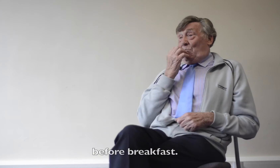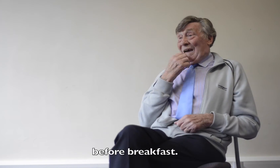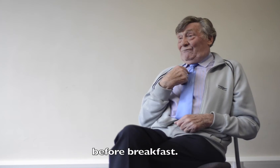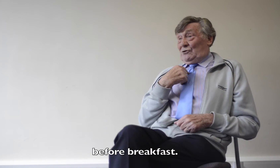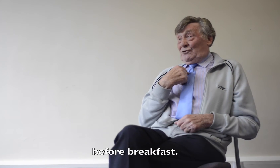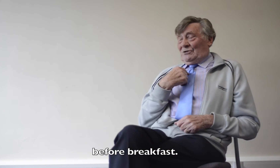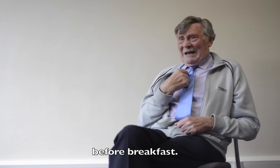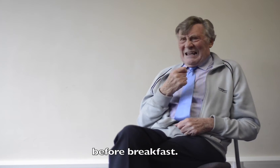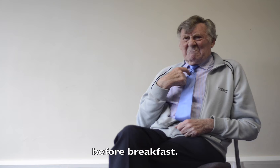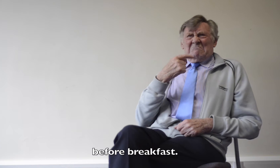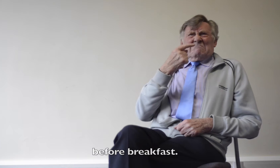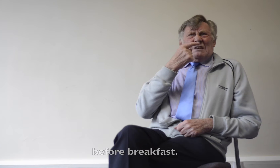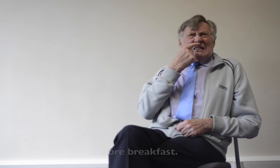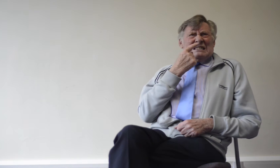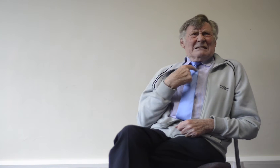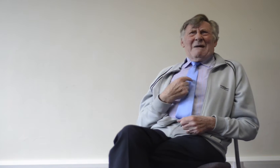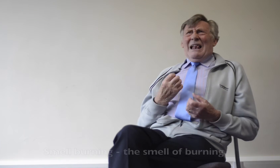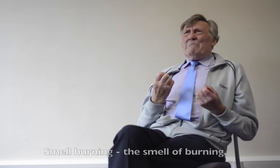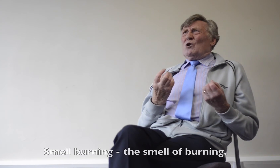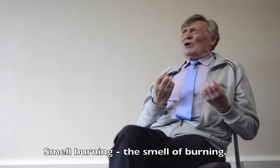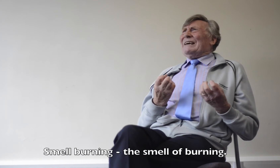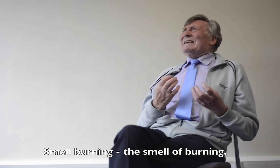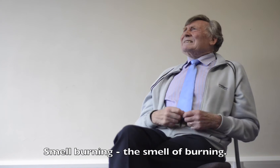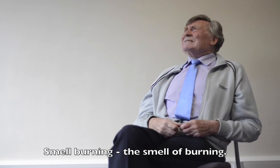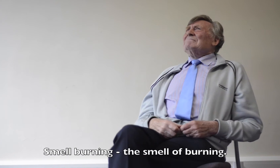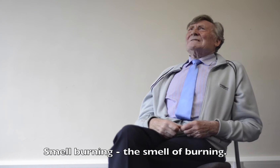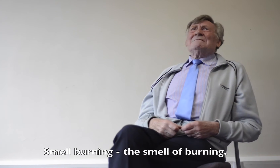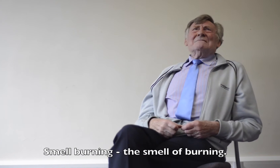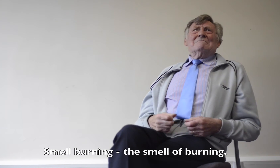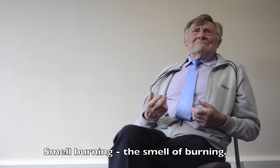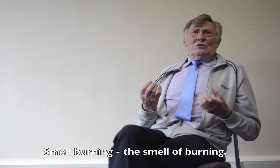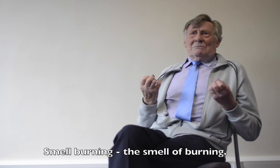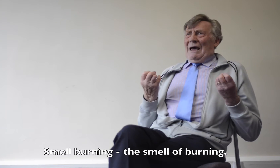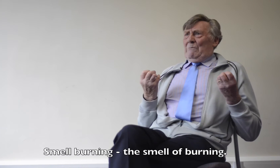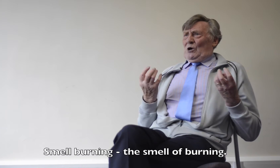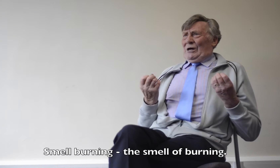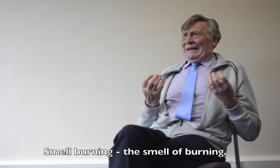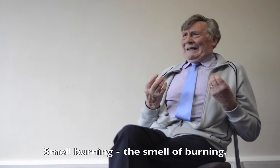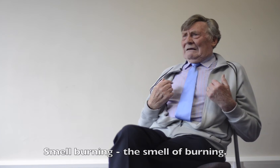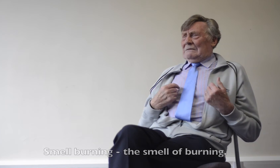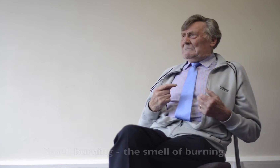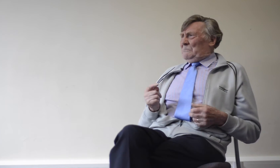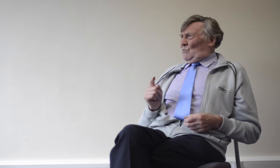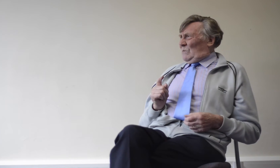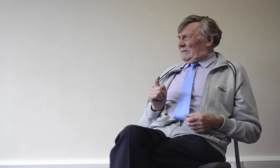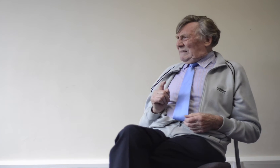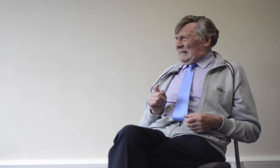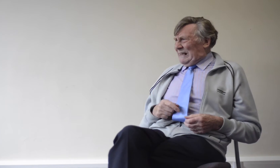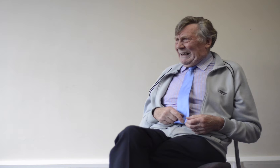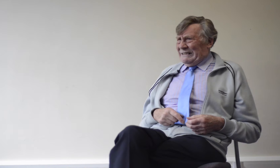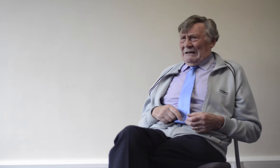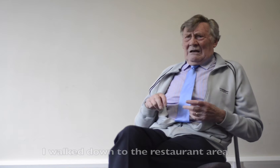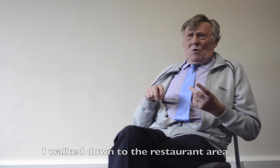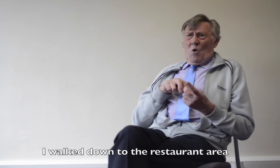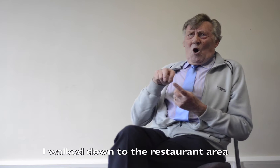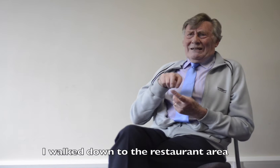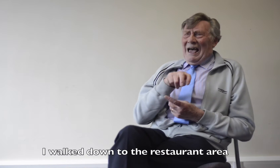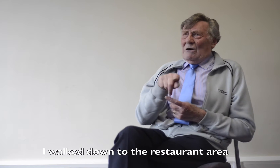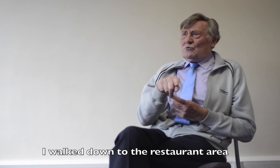breakfast, smell of burning, smell of burning, I was touching it, walked down